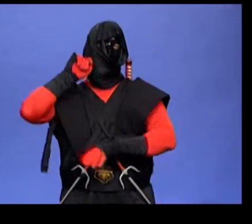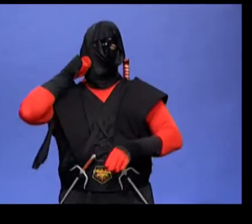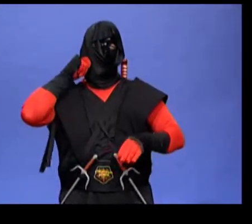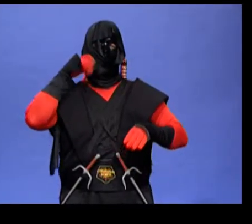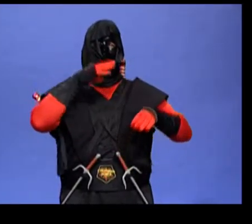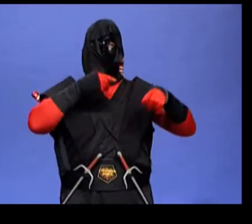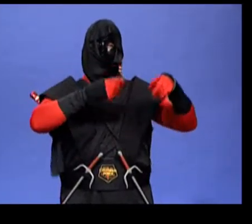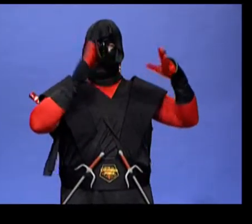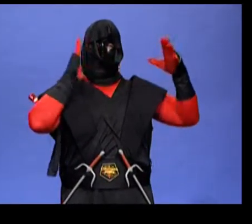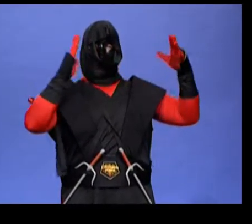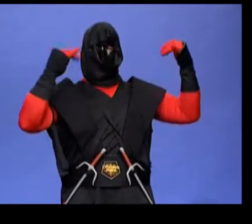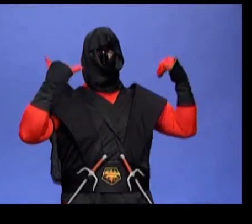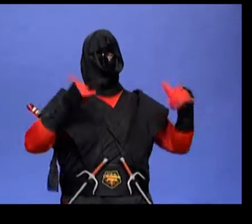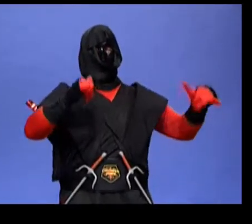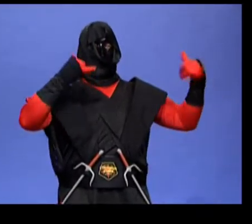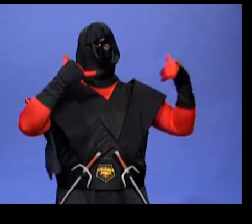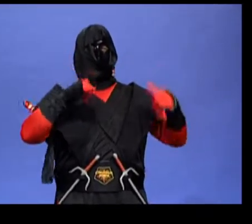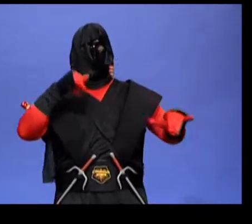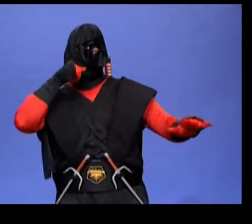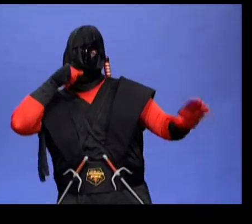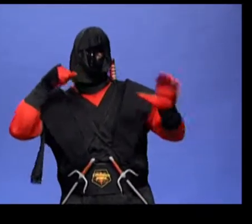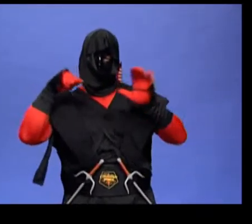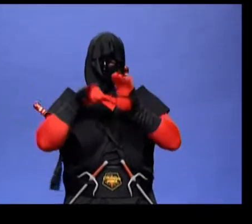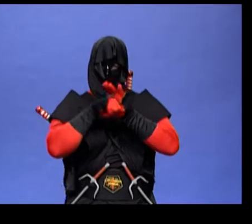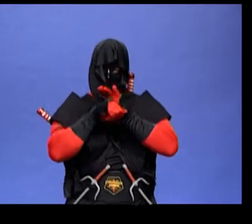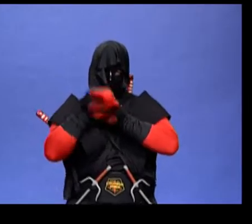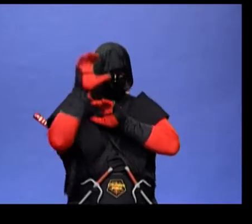and they would play hide-and-go-seek.